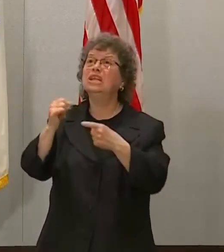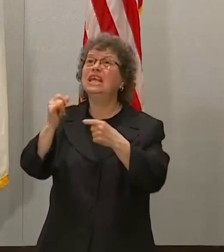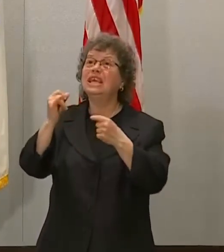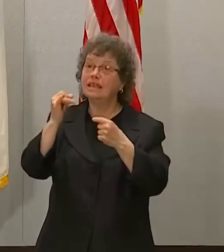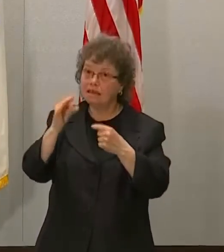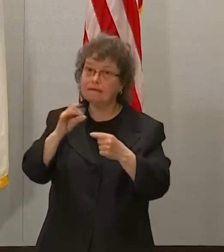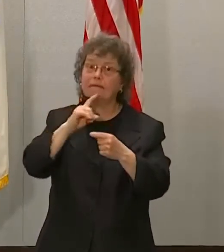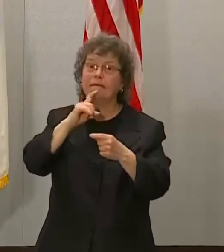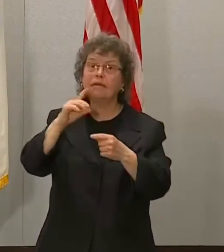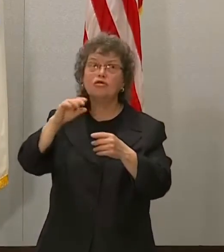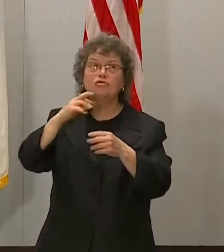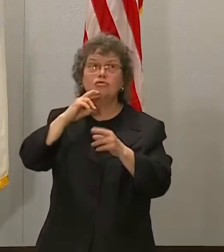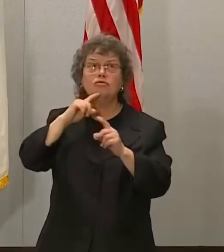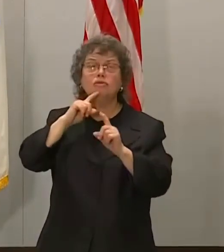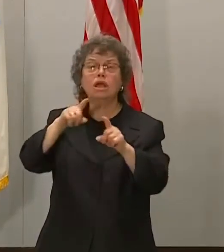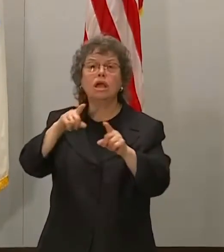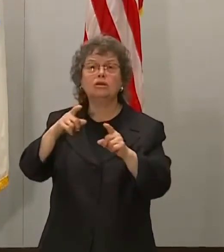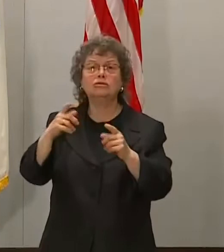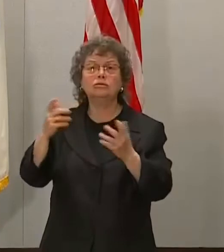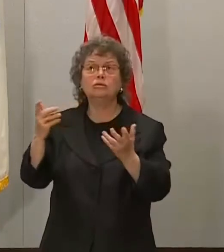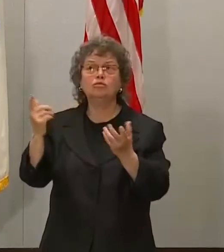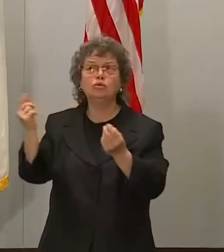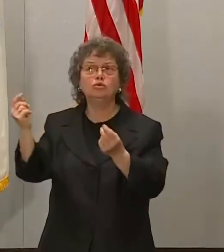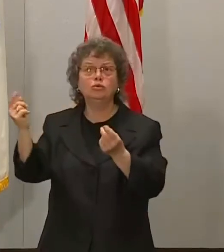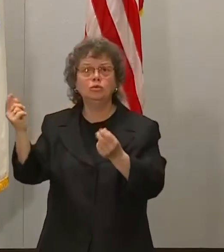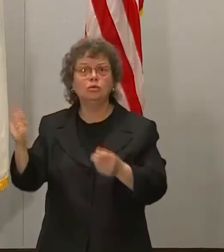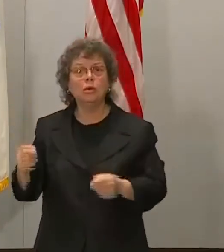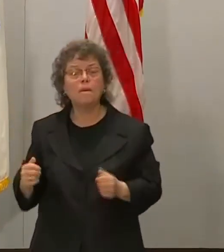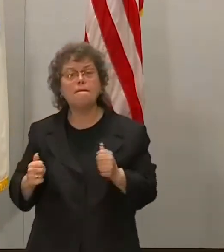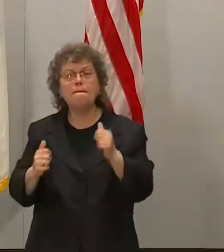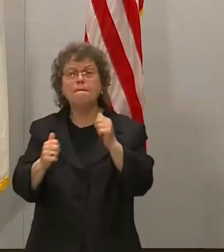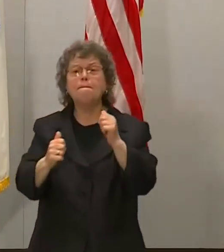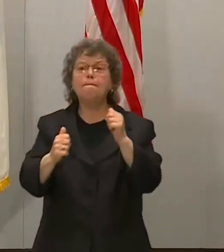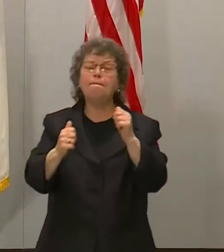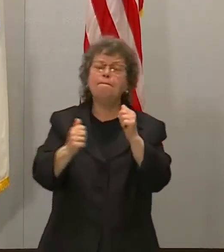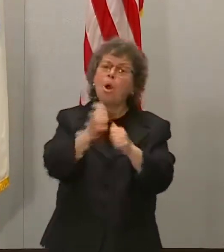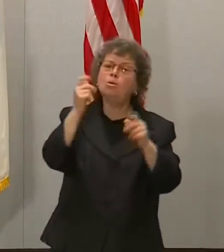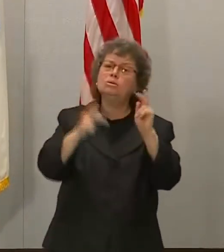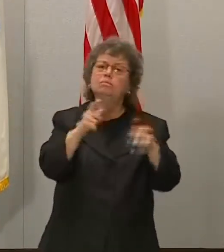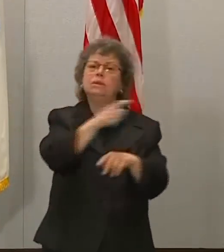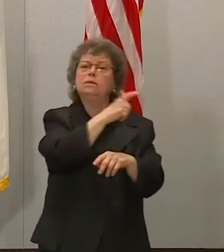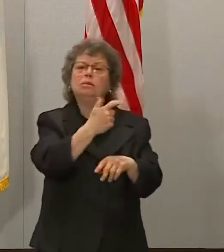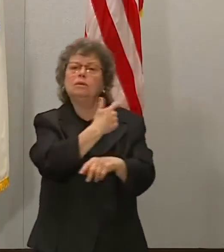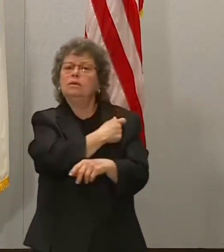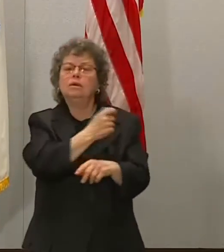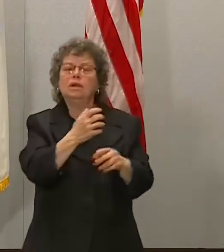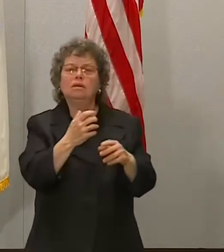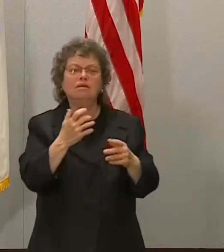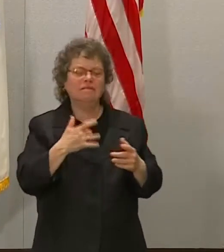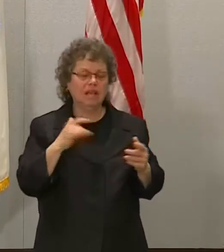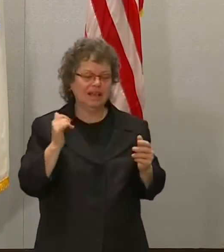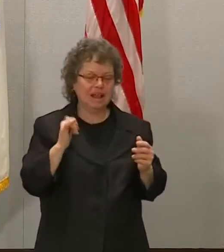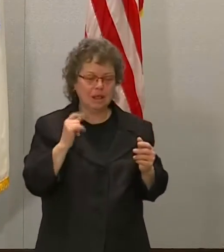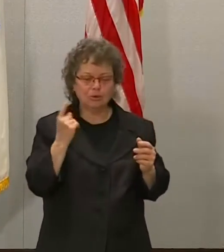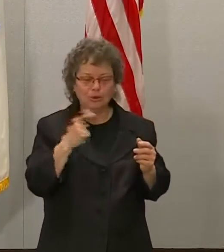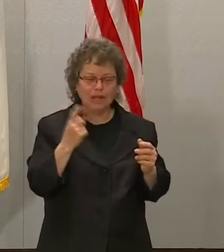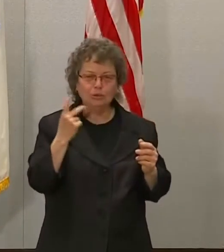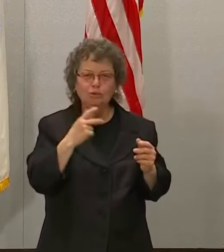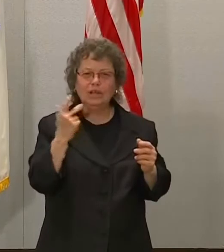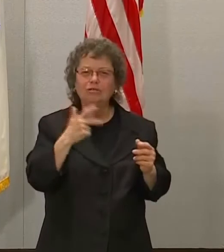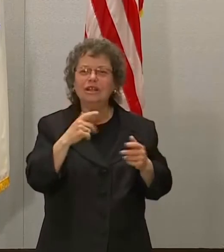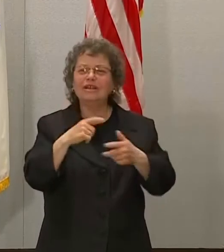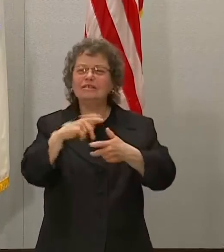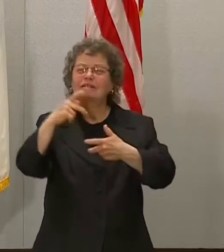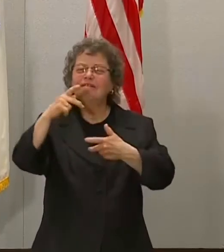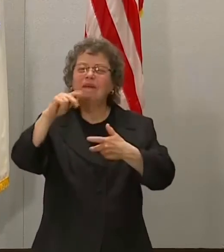a vaccination, which is, you know, what I would describe as sort of flu-like symptoms within a day or two or three of getting